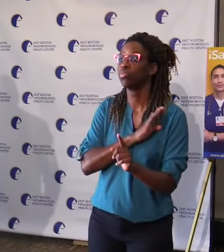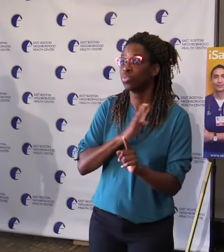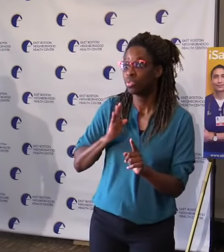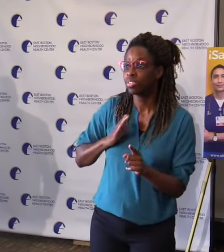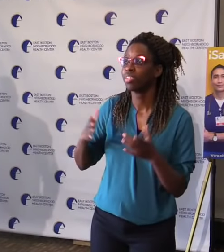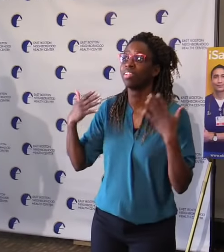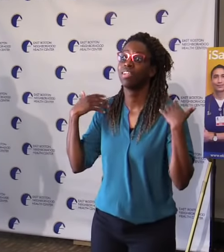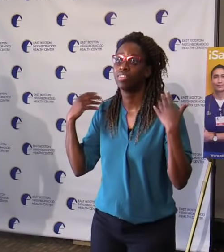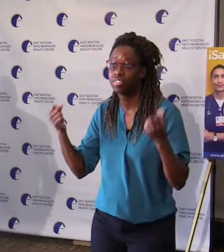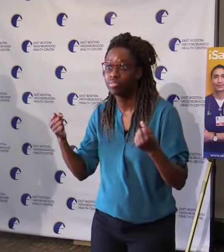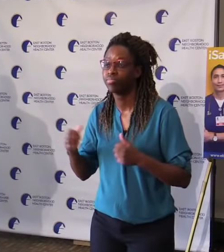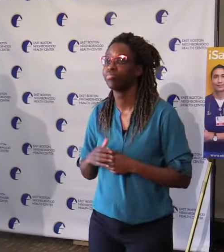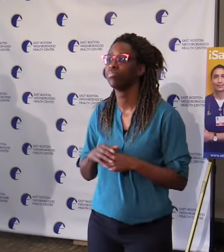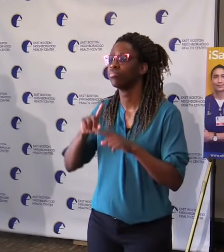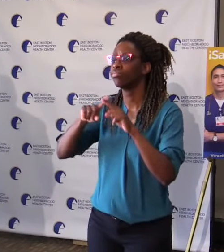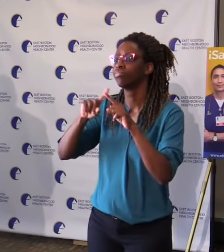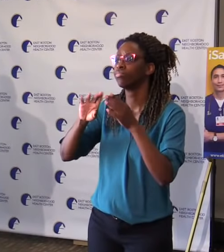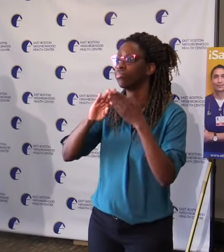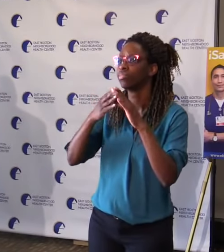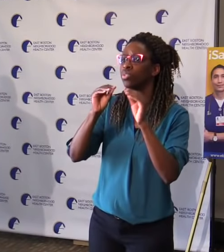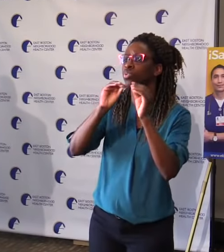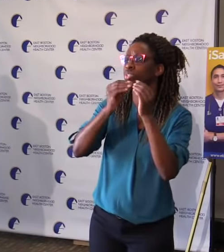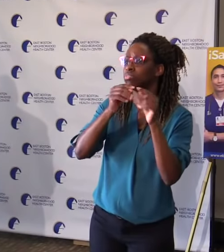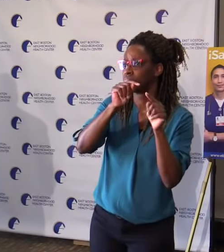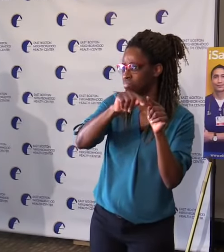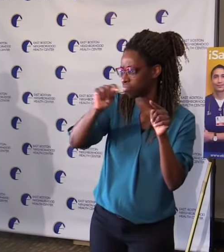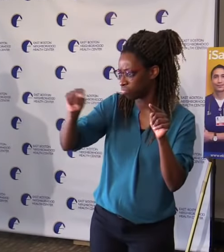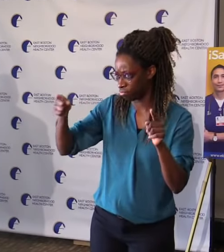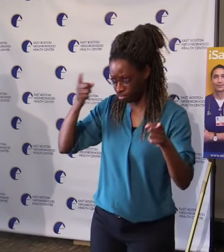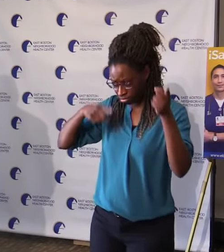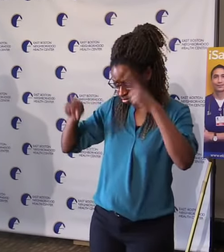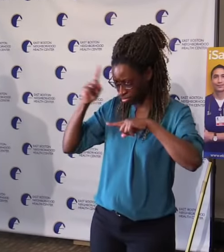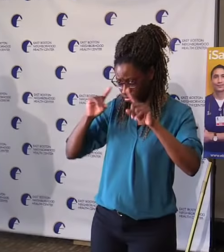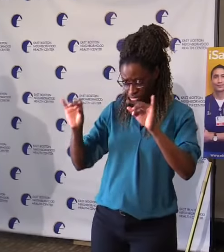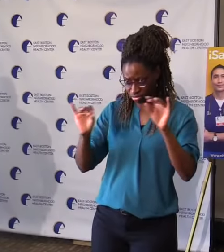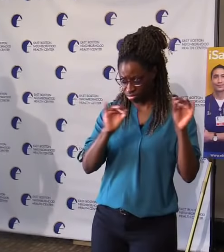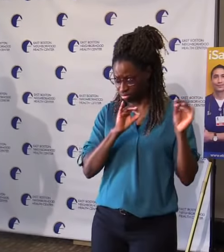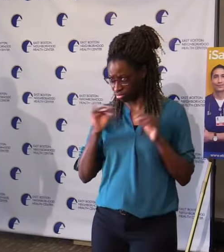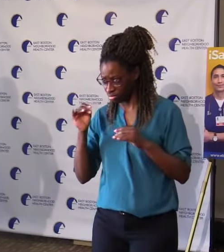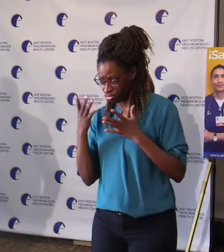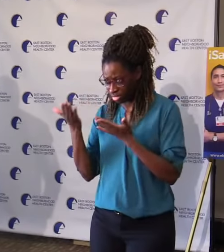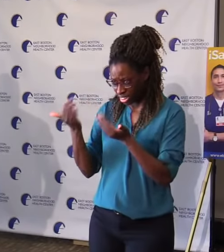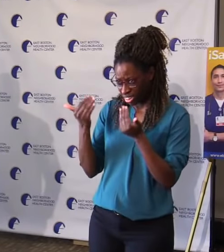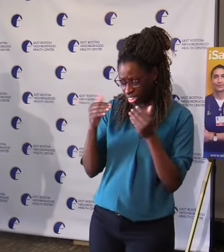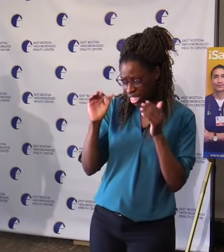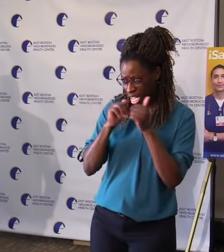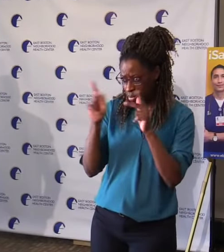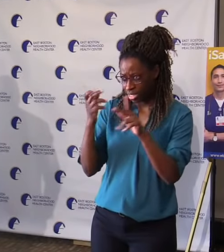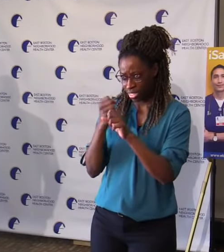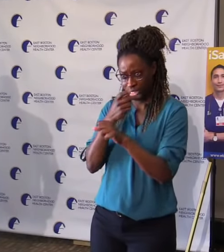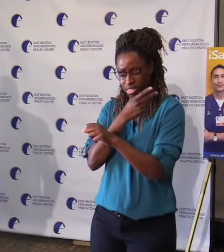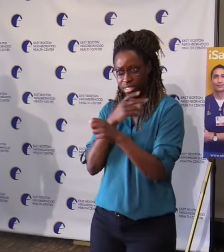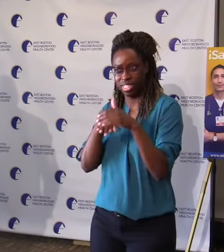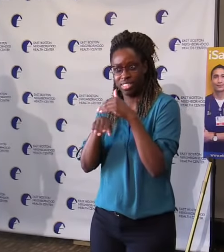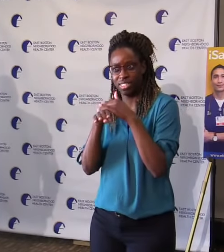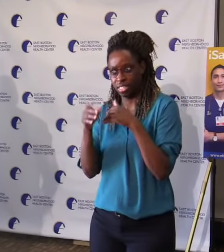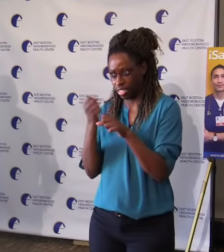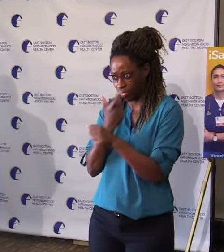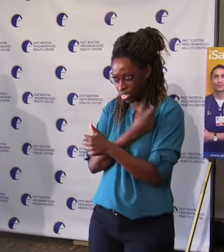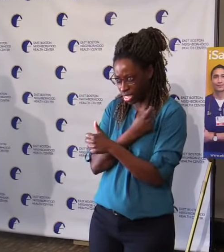for how we can most efficiently and effectively bring real access to the patients who most urgently need the vaccine.